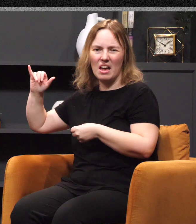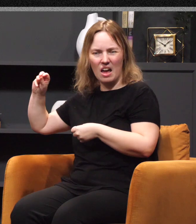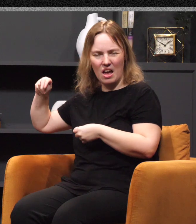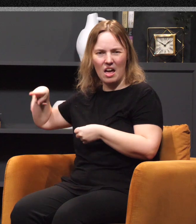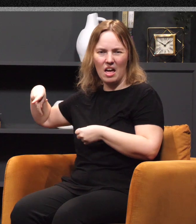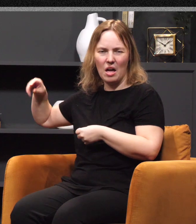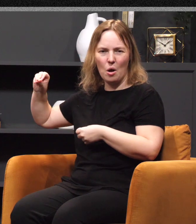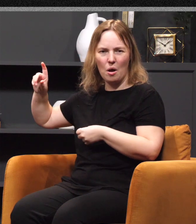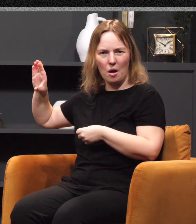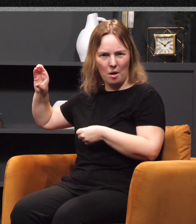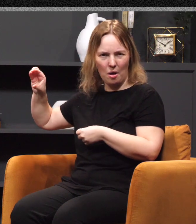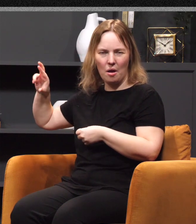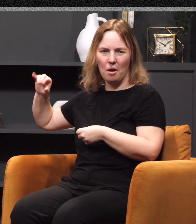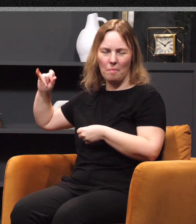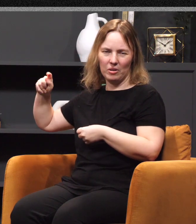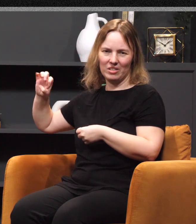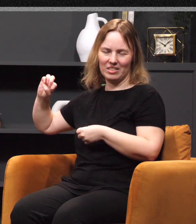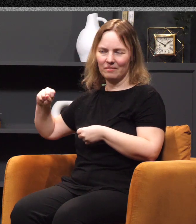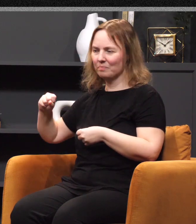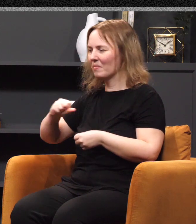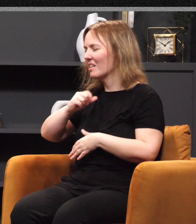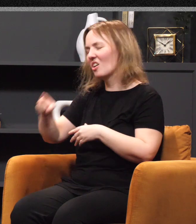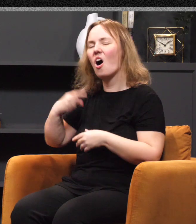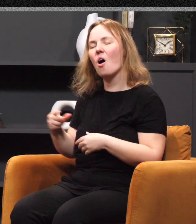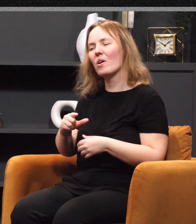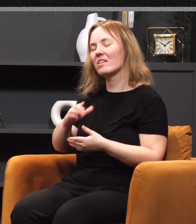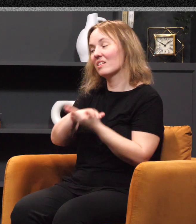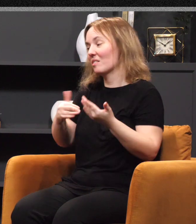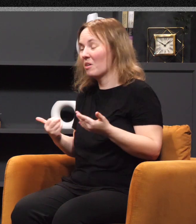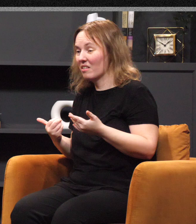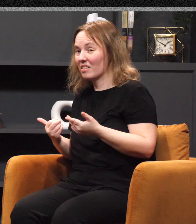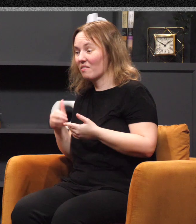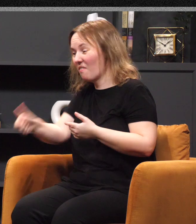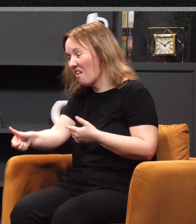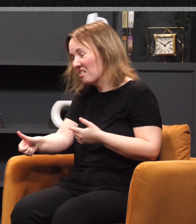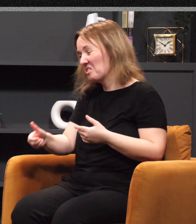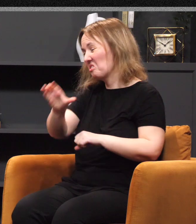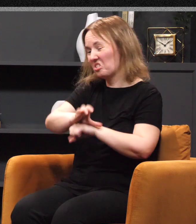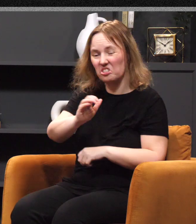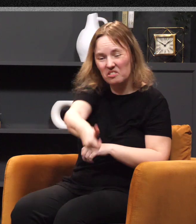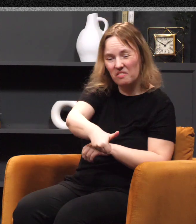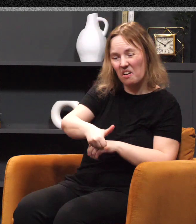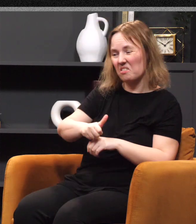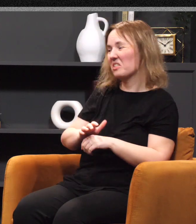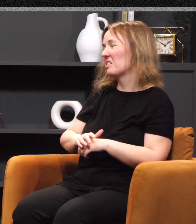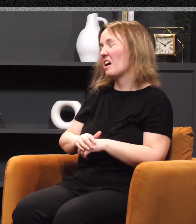Right? It's always somebody else's fault. It's always the church's fault. Somebody's fault. It's never their own fault. They never